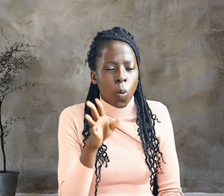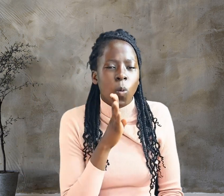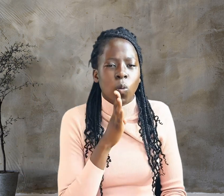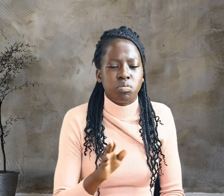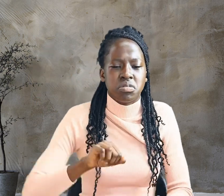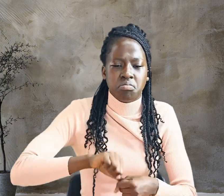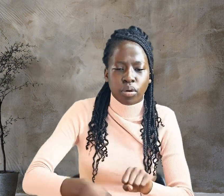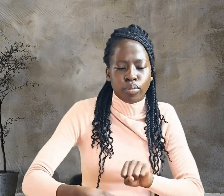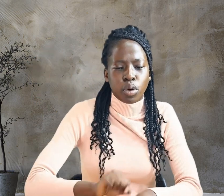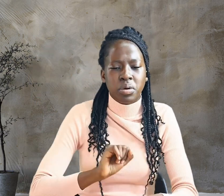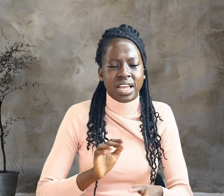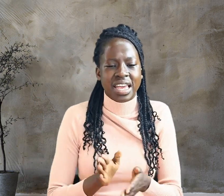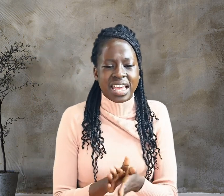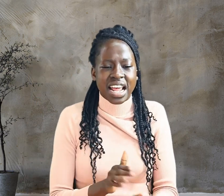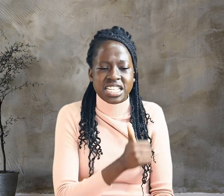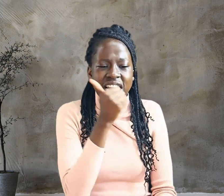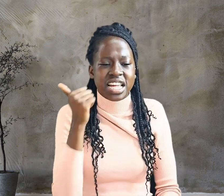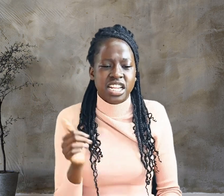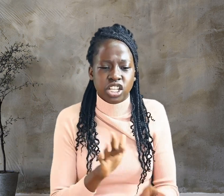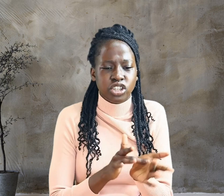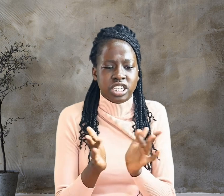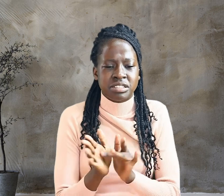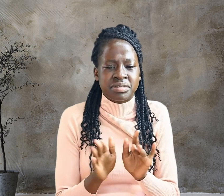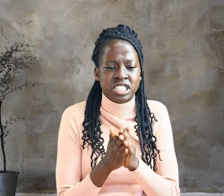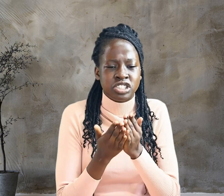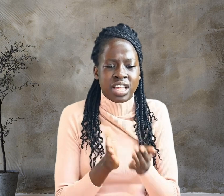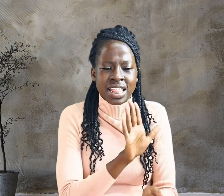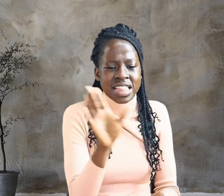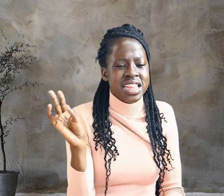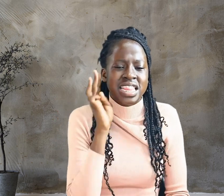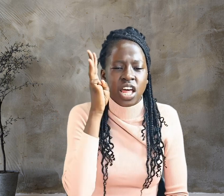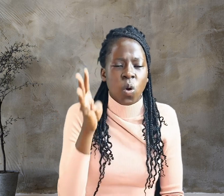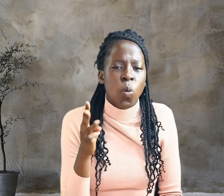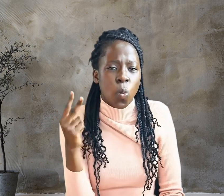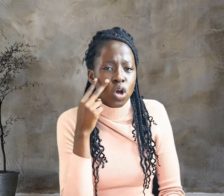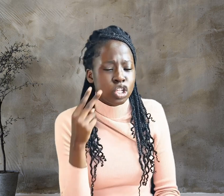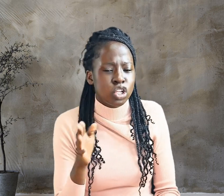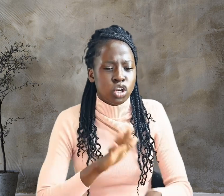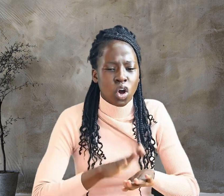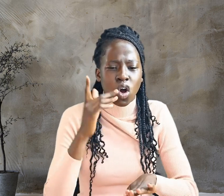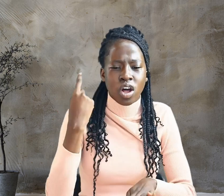scripture says, they will look on the one they have pierced.